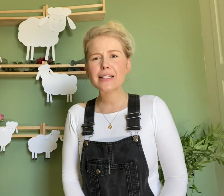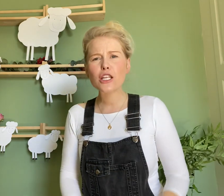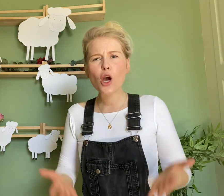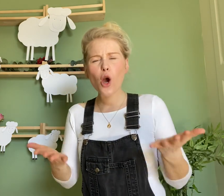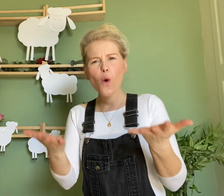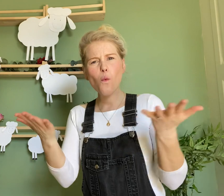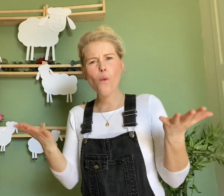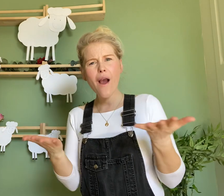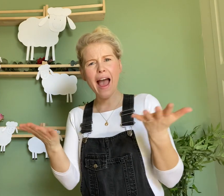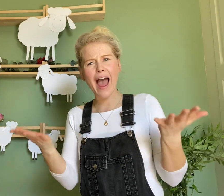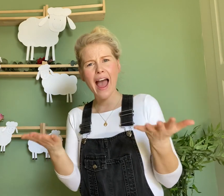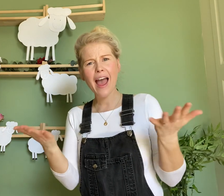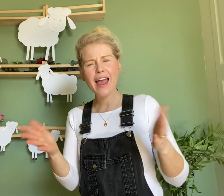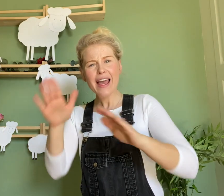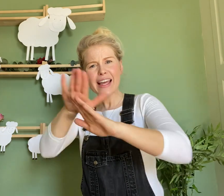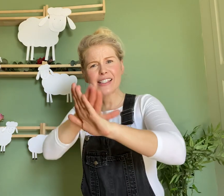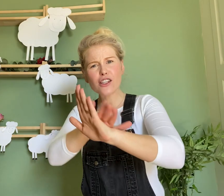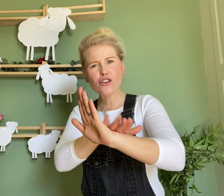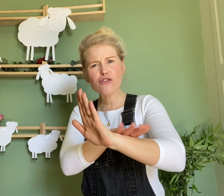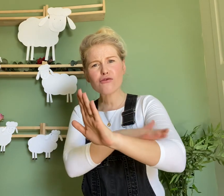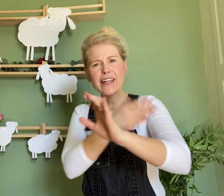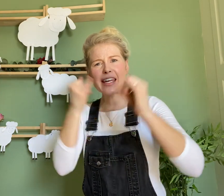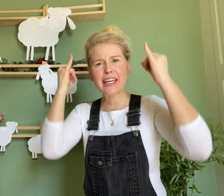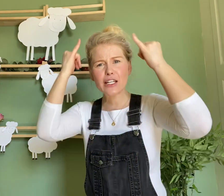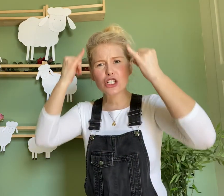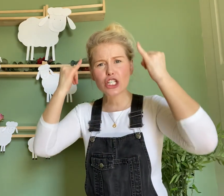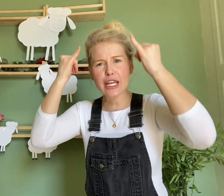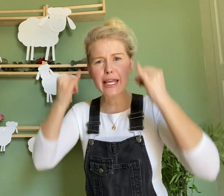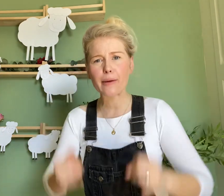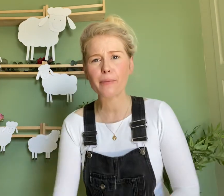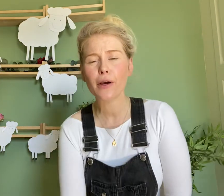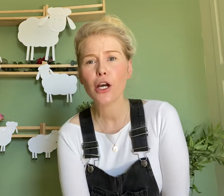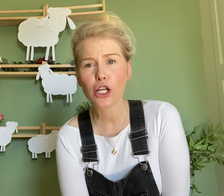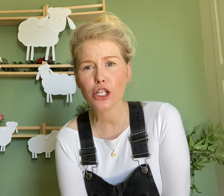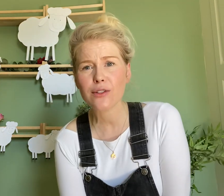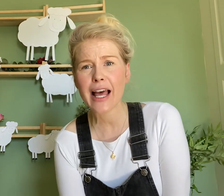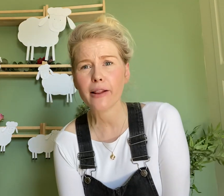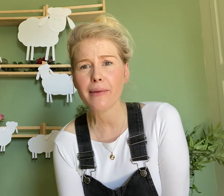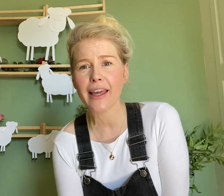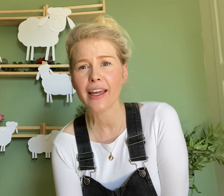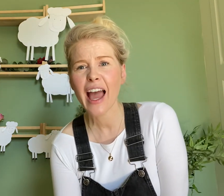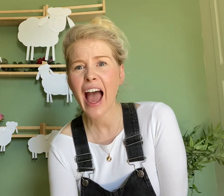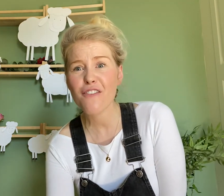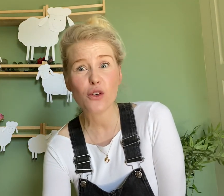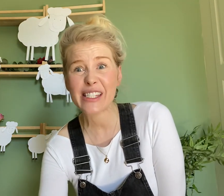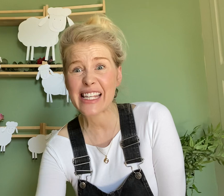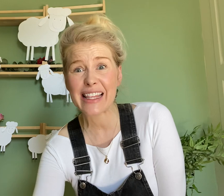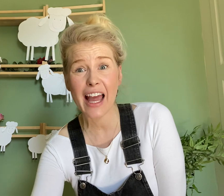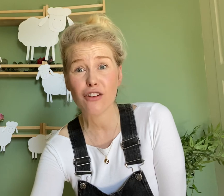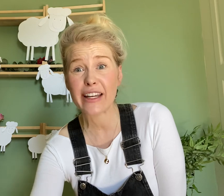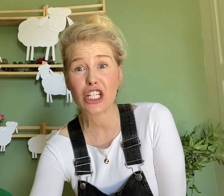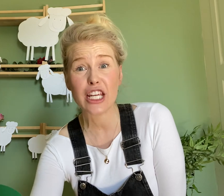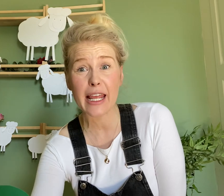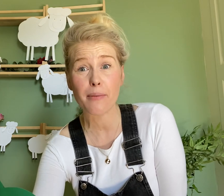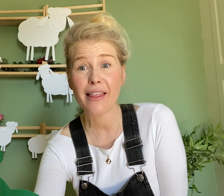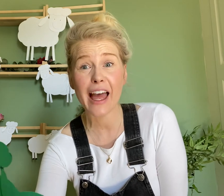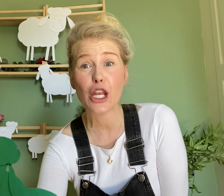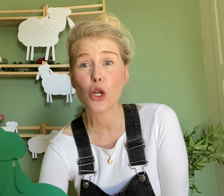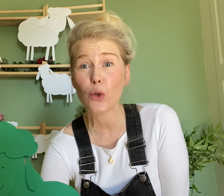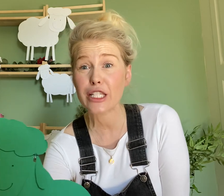where is the green sheep? Can you tell me? Have you seen that green sheep? That naughty